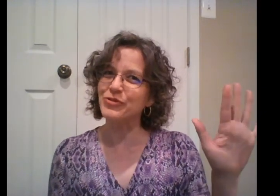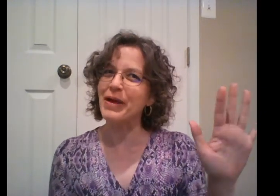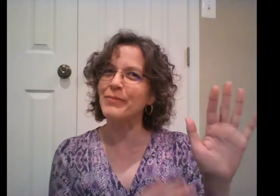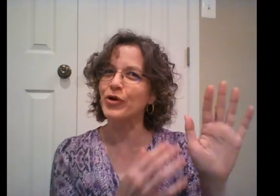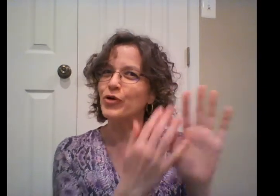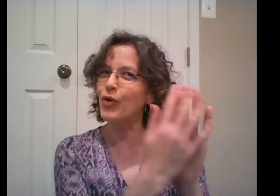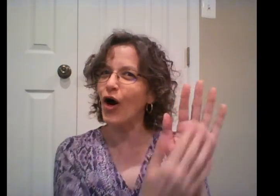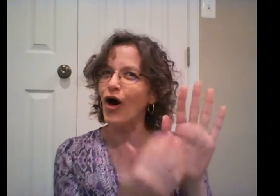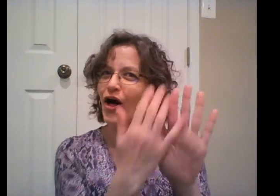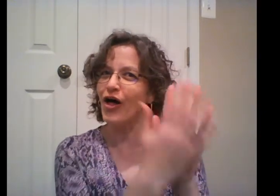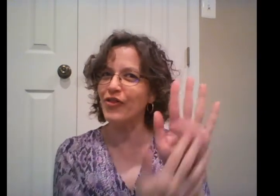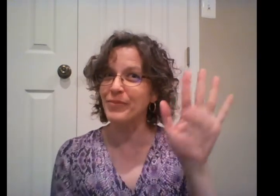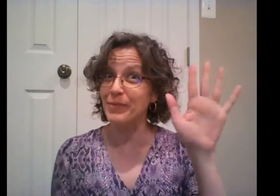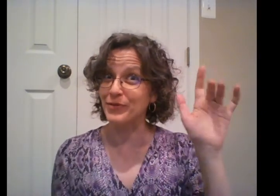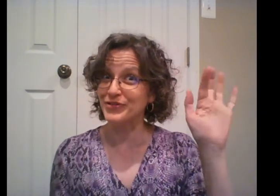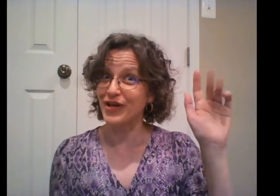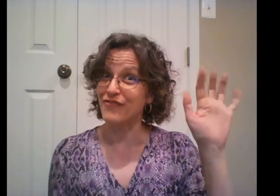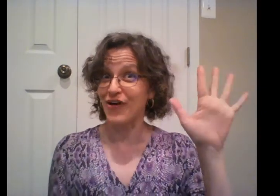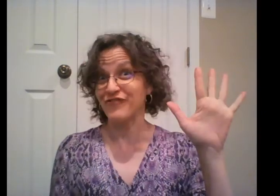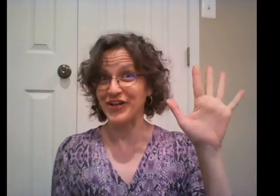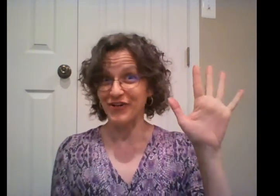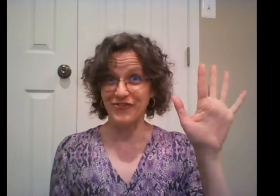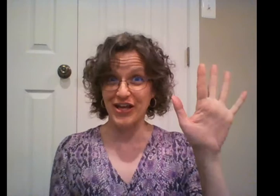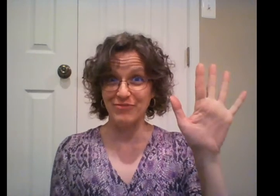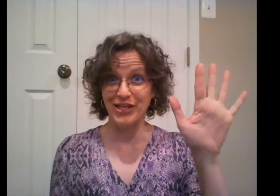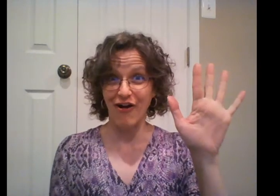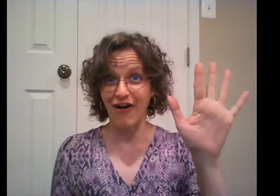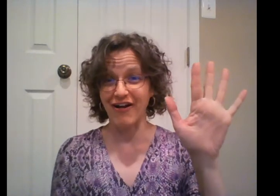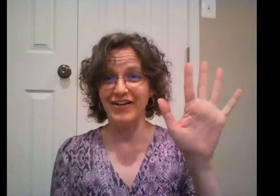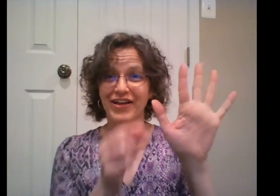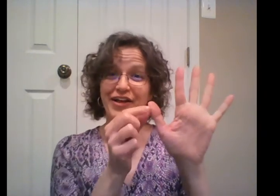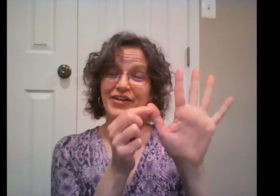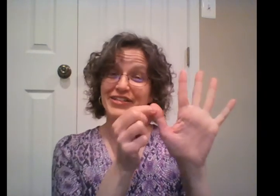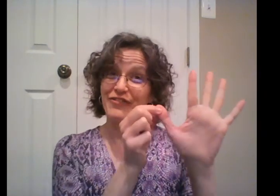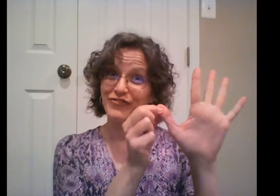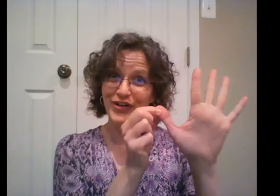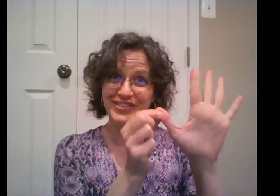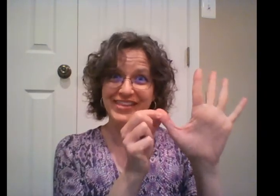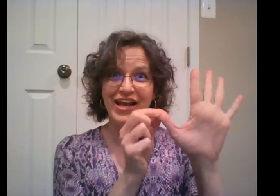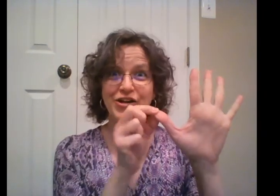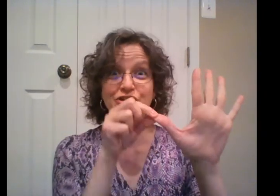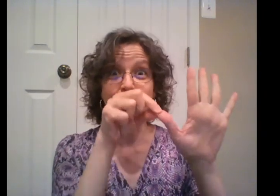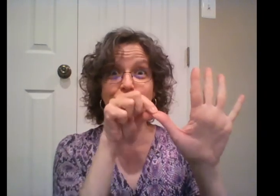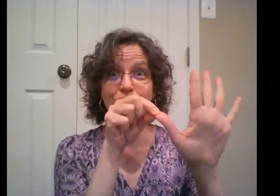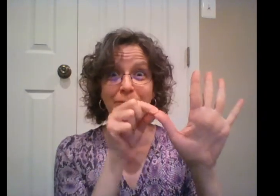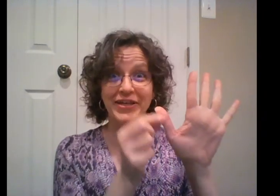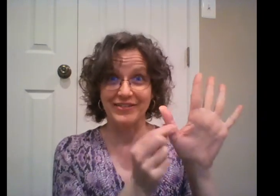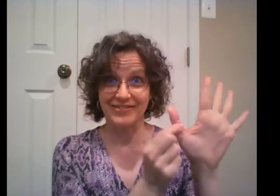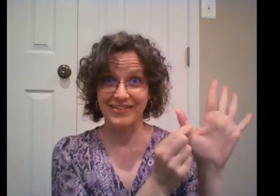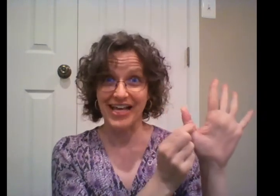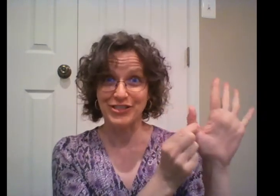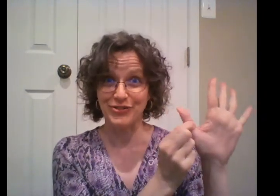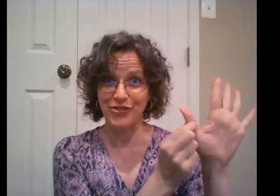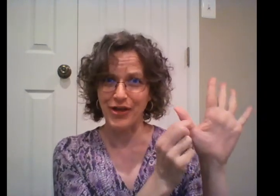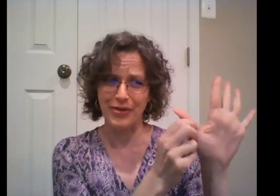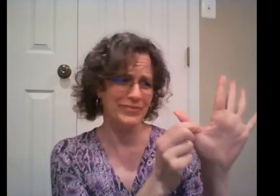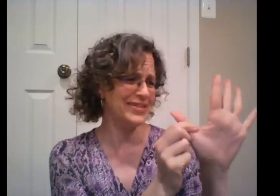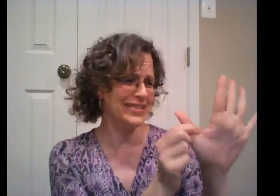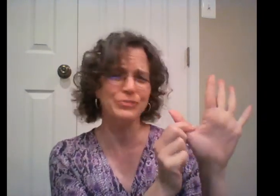remember who all the members of our finger family are. Now first, there's Thumpkin. That's your thumb. He's